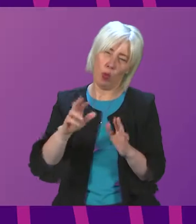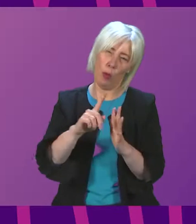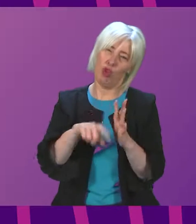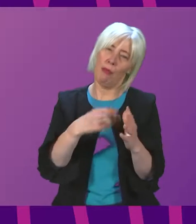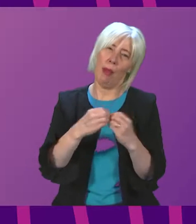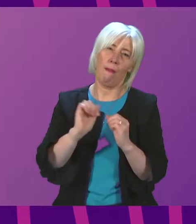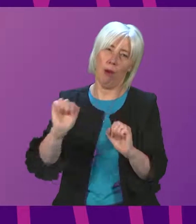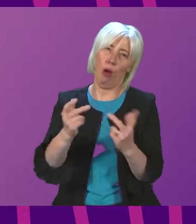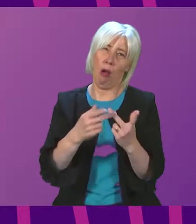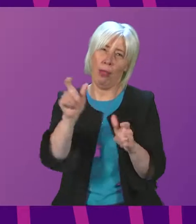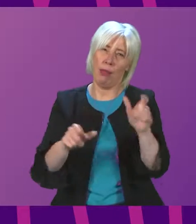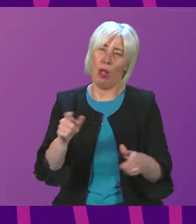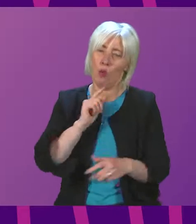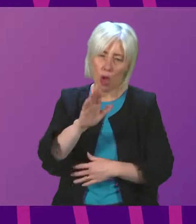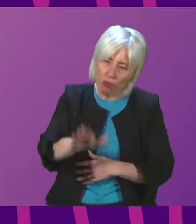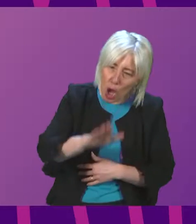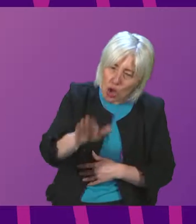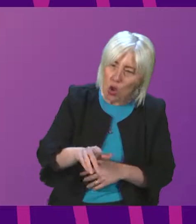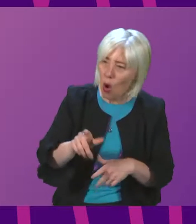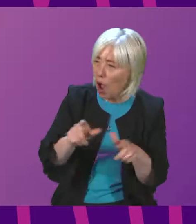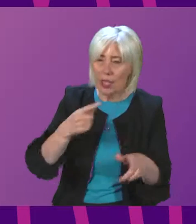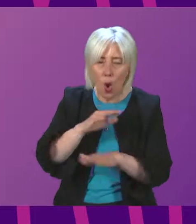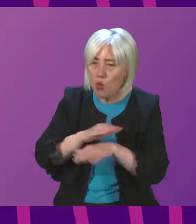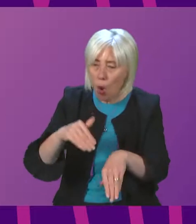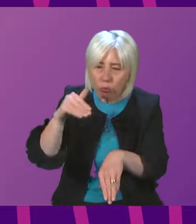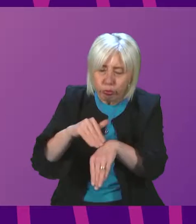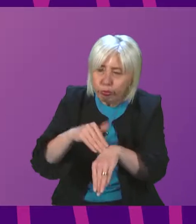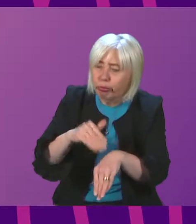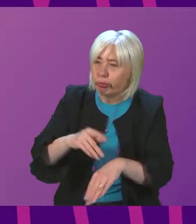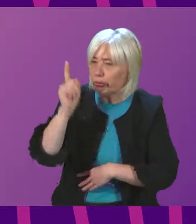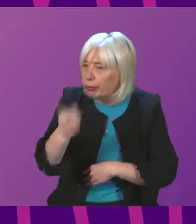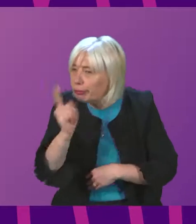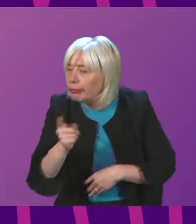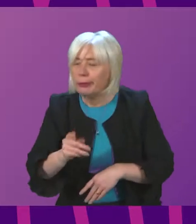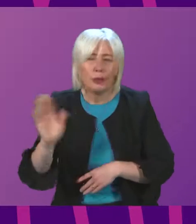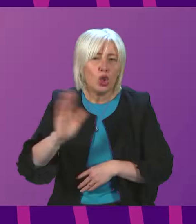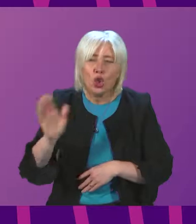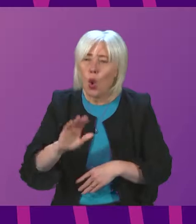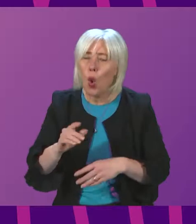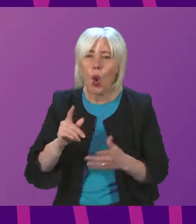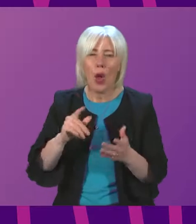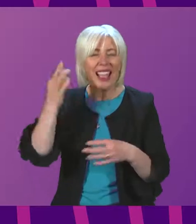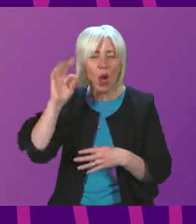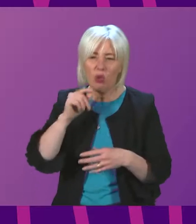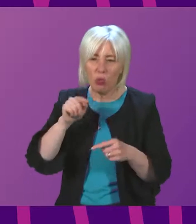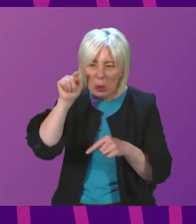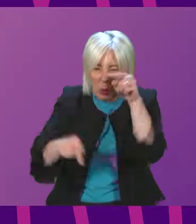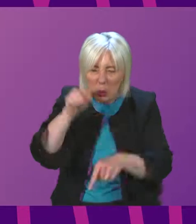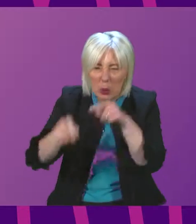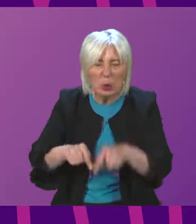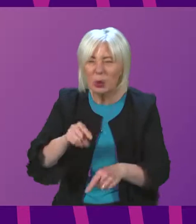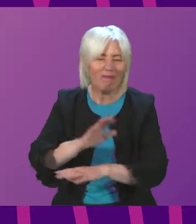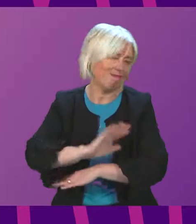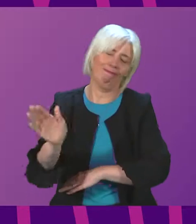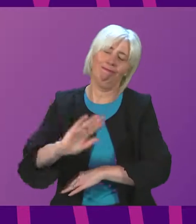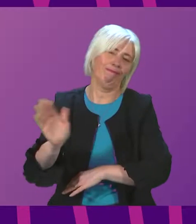others will reassure people that they will not be criminalised, they will not be hounded by the local authority in terms of enforcement,